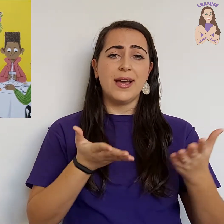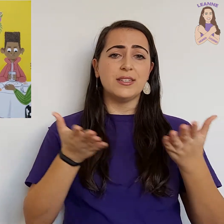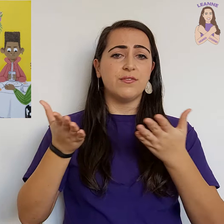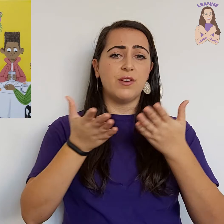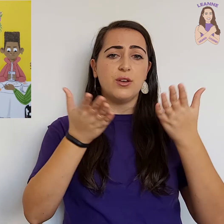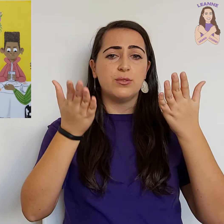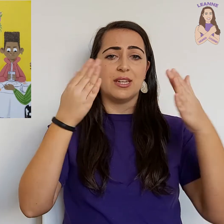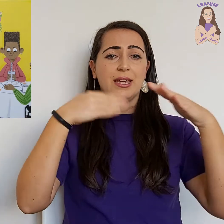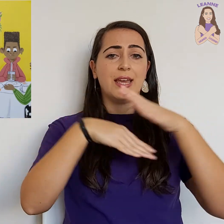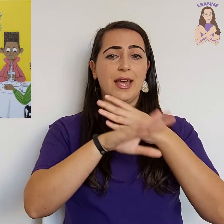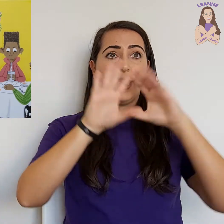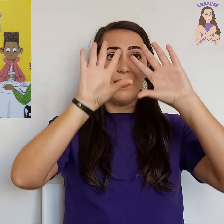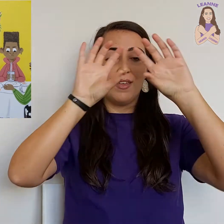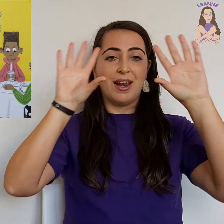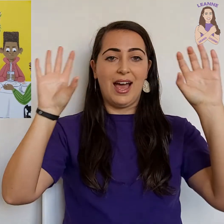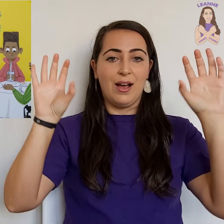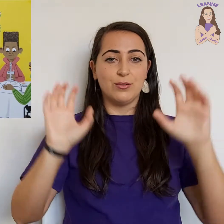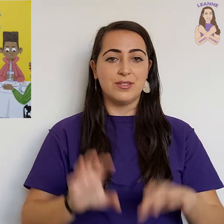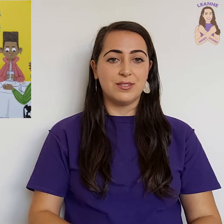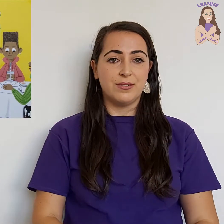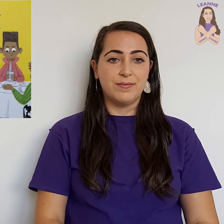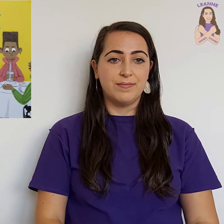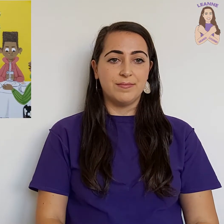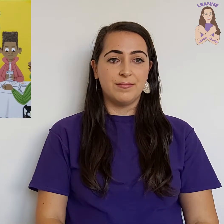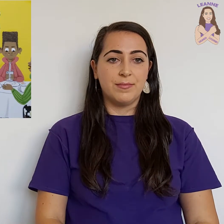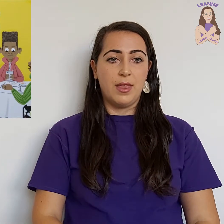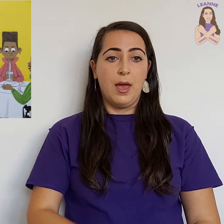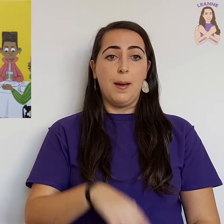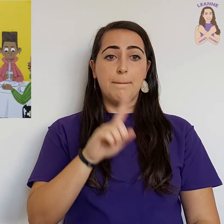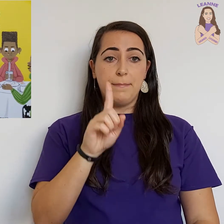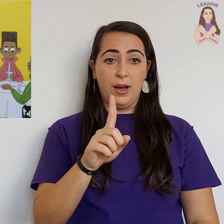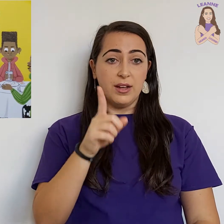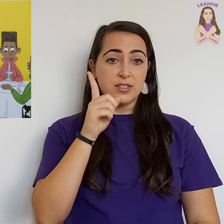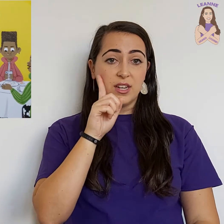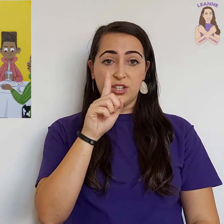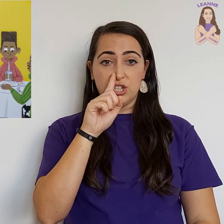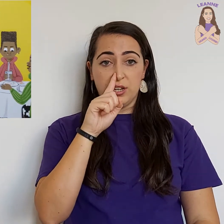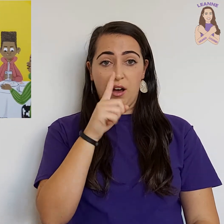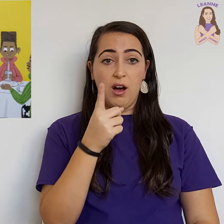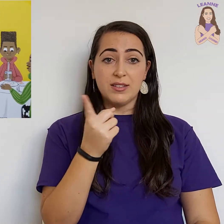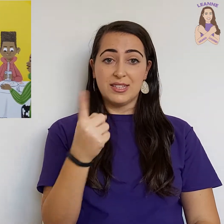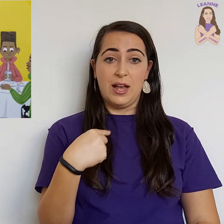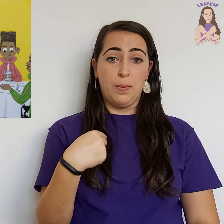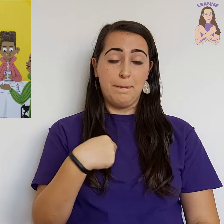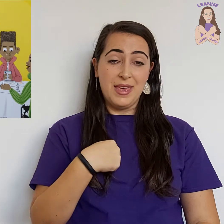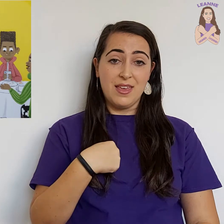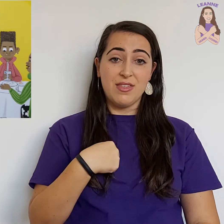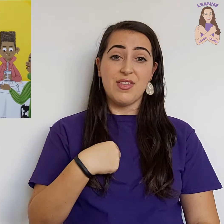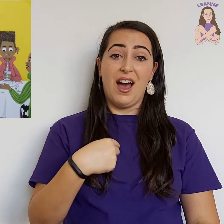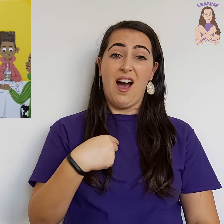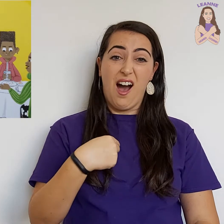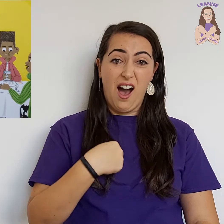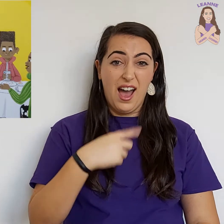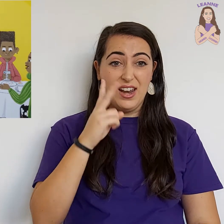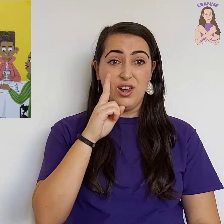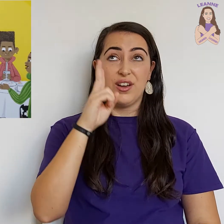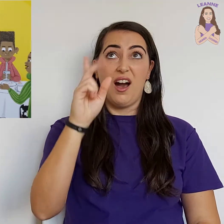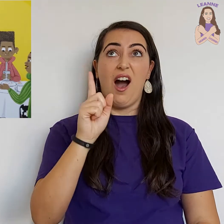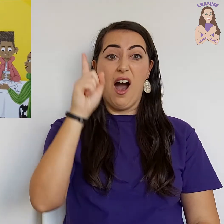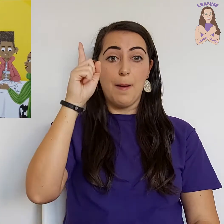floating in the clouds. But she can't tell me that I look up